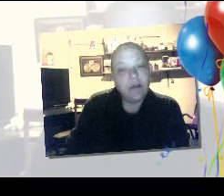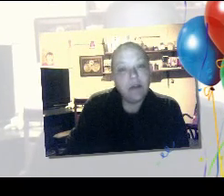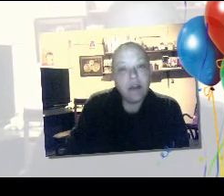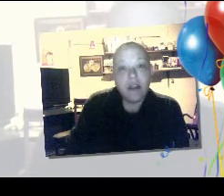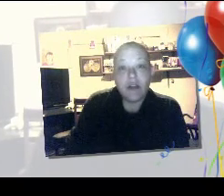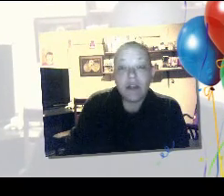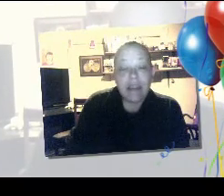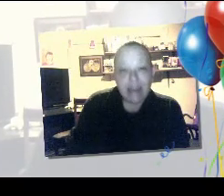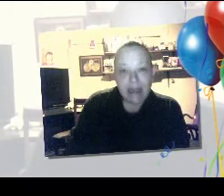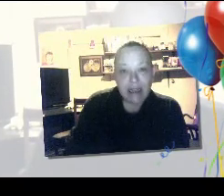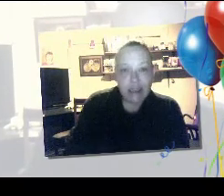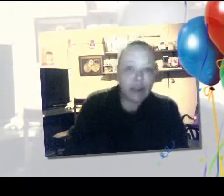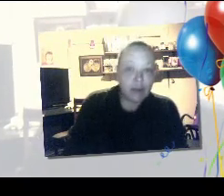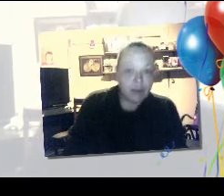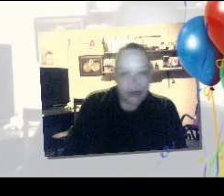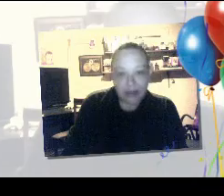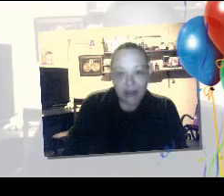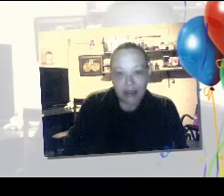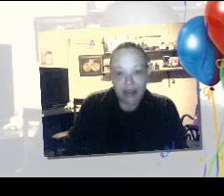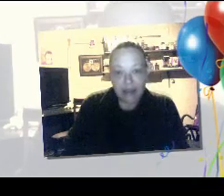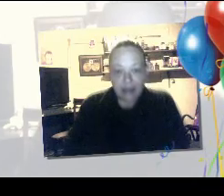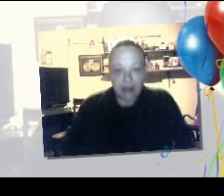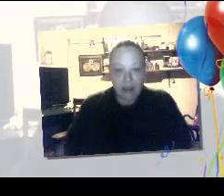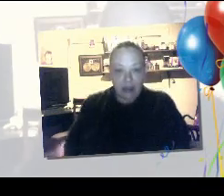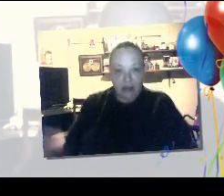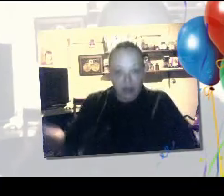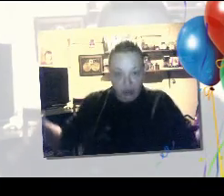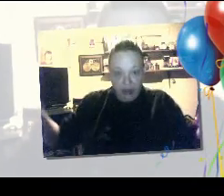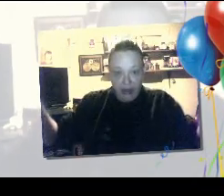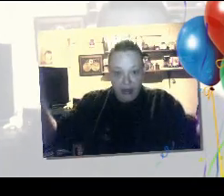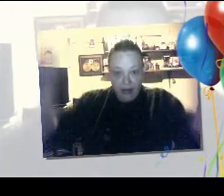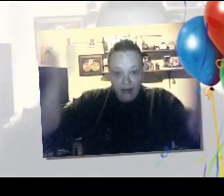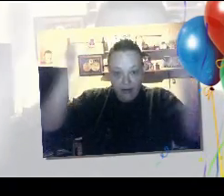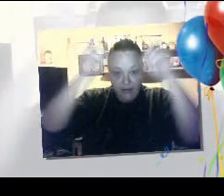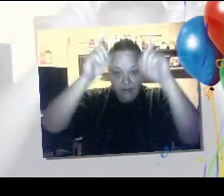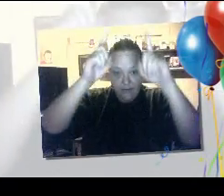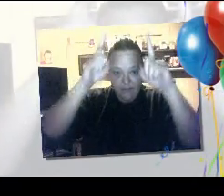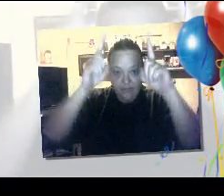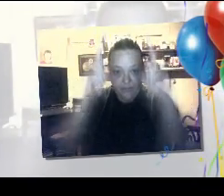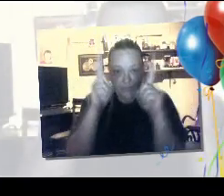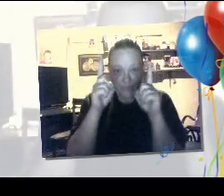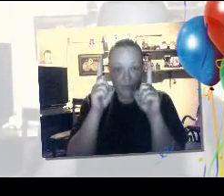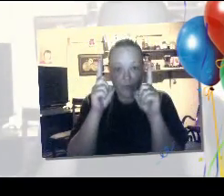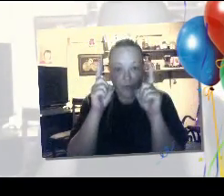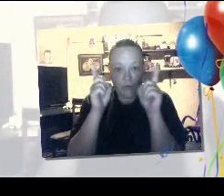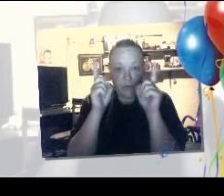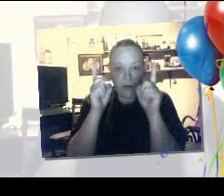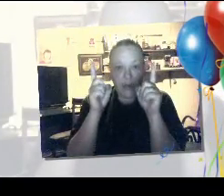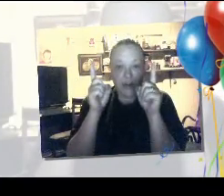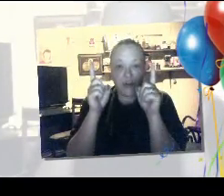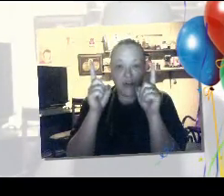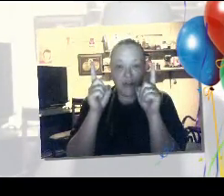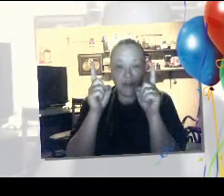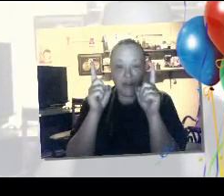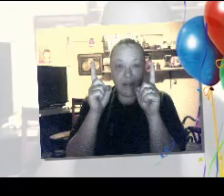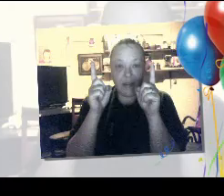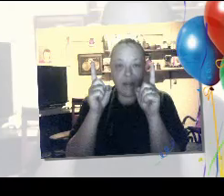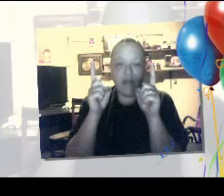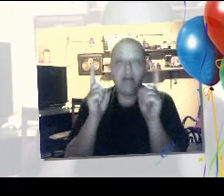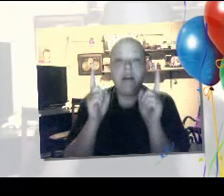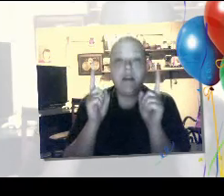little greek italian german princess here's her link right here